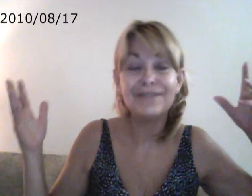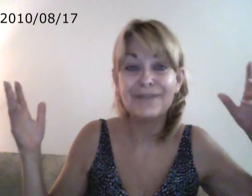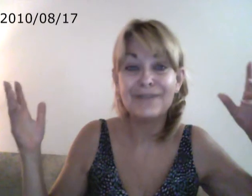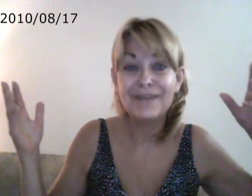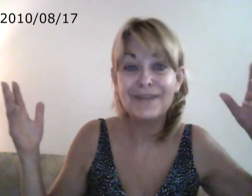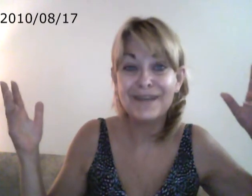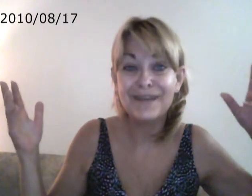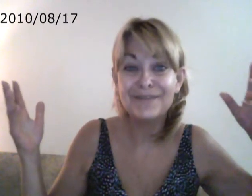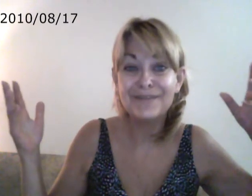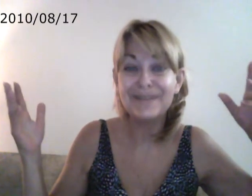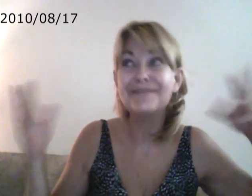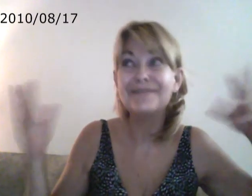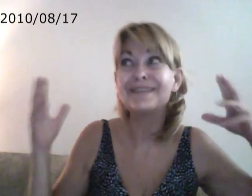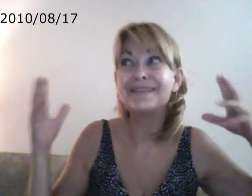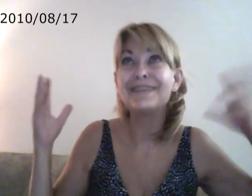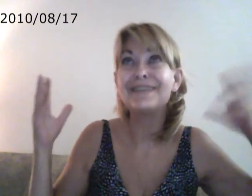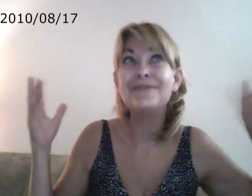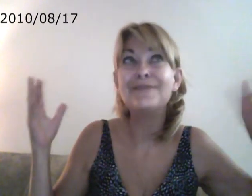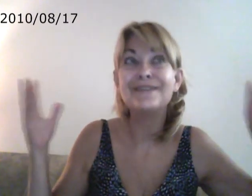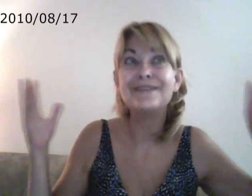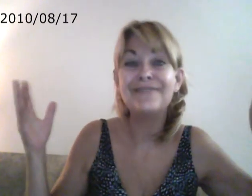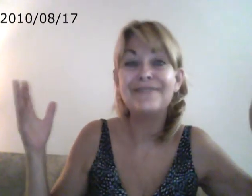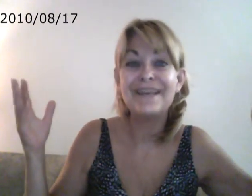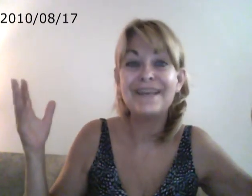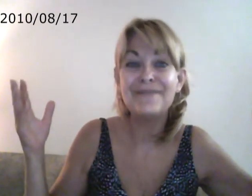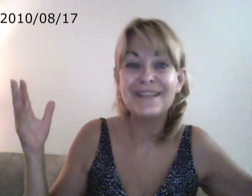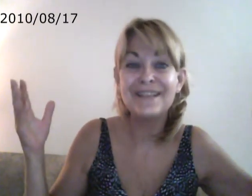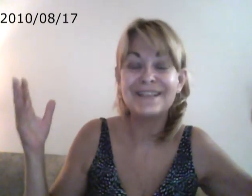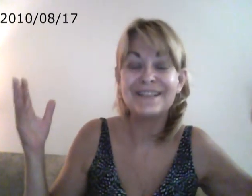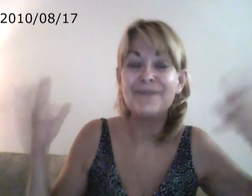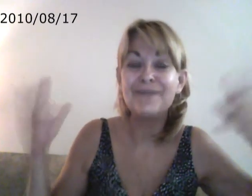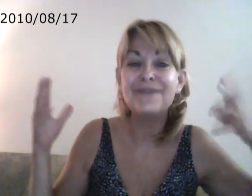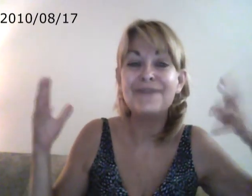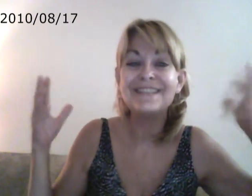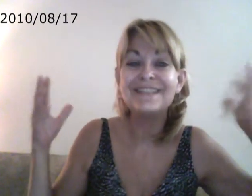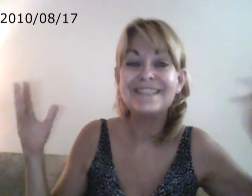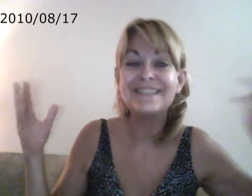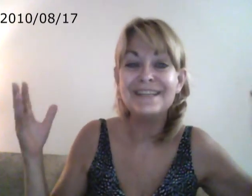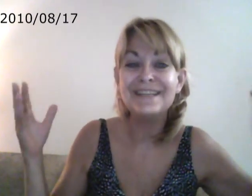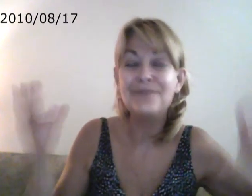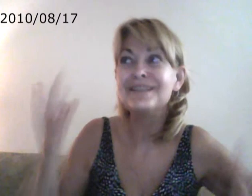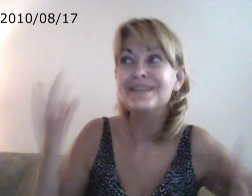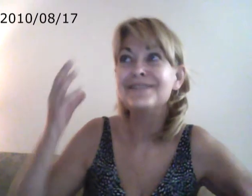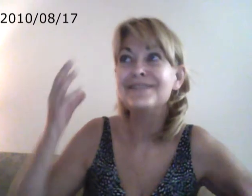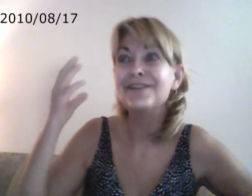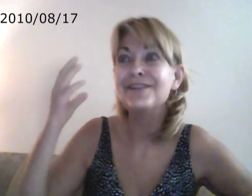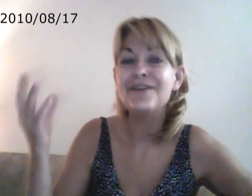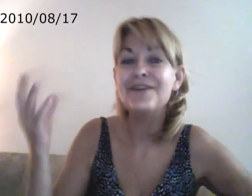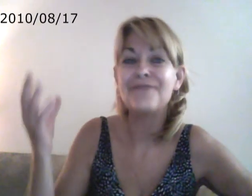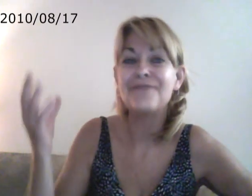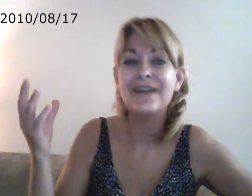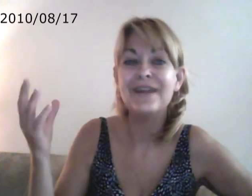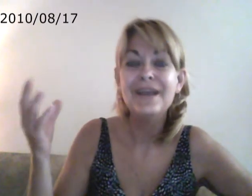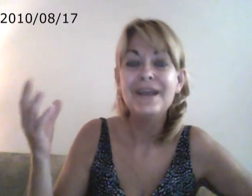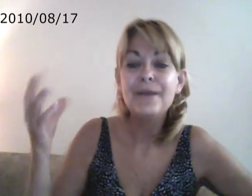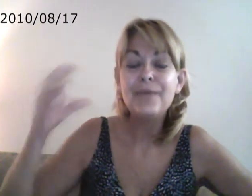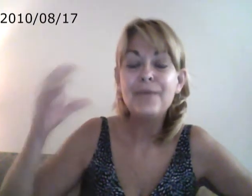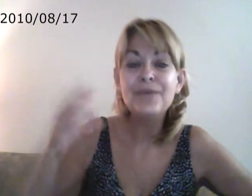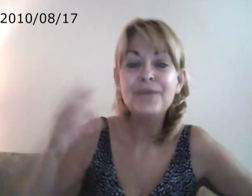than what anybody else believes. But it's like nobody's looking for that information. Nobody wants to see it. Nobody's even looking for it. But what makes